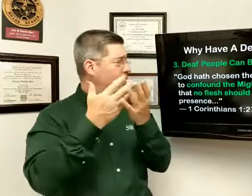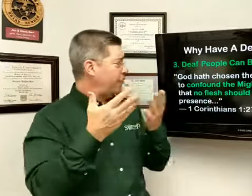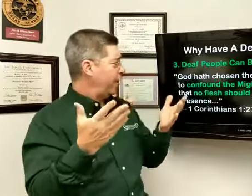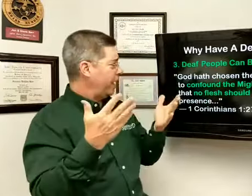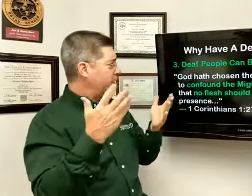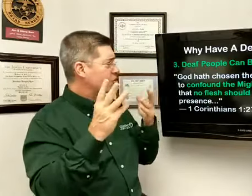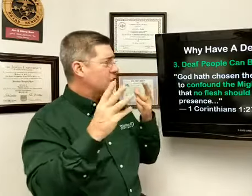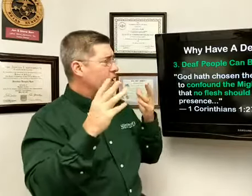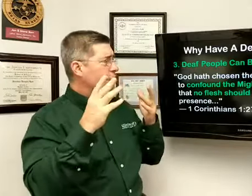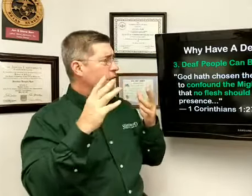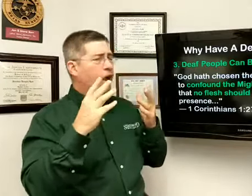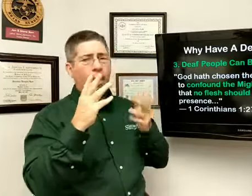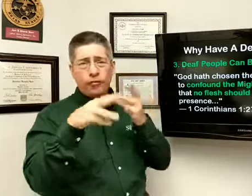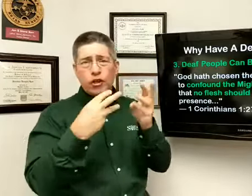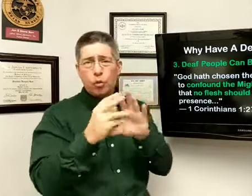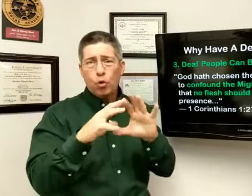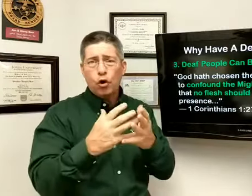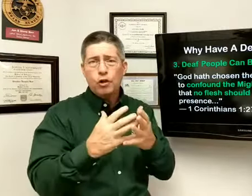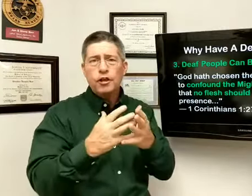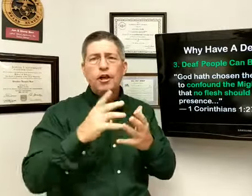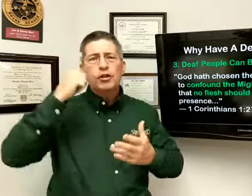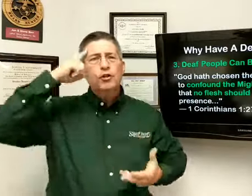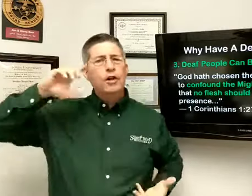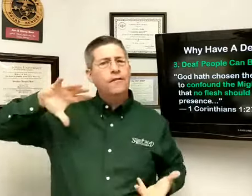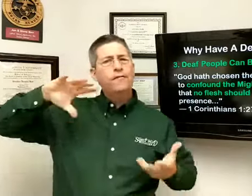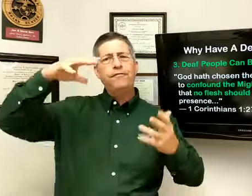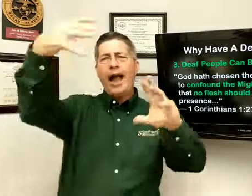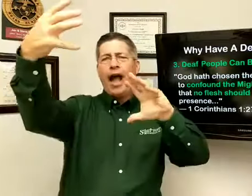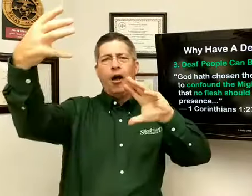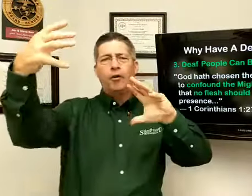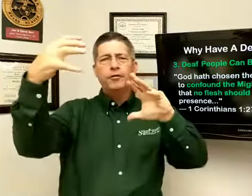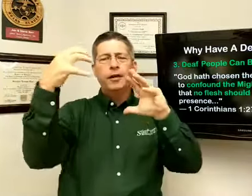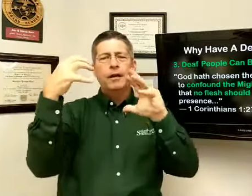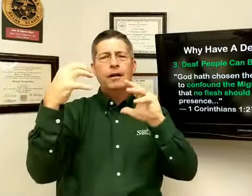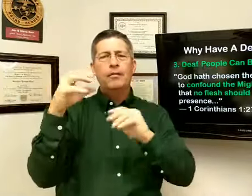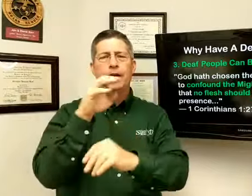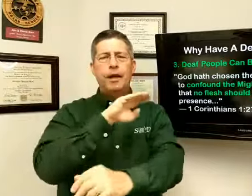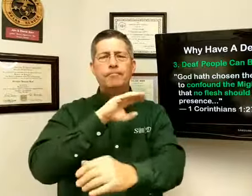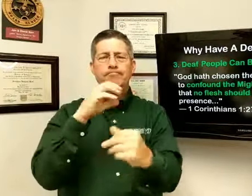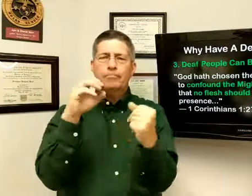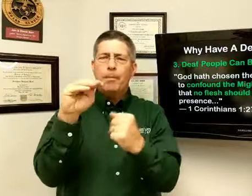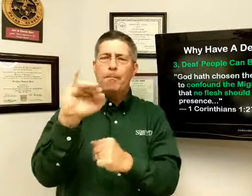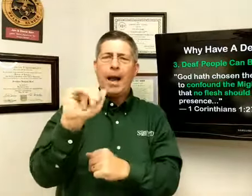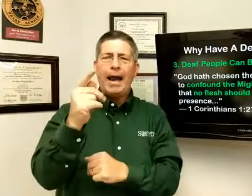things of this world to confound the mighty.